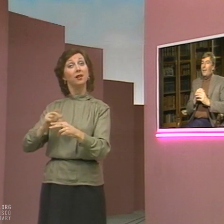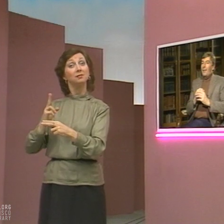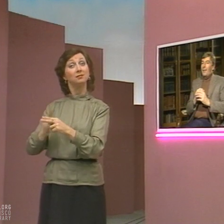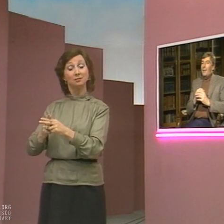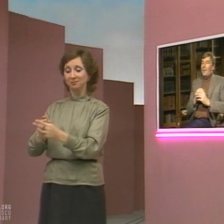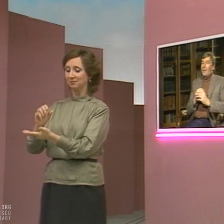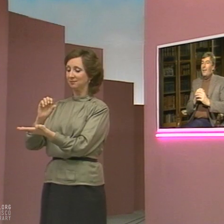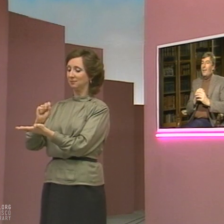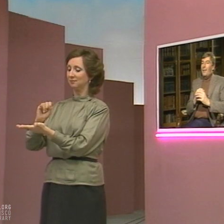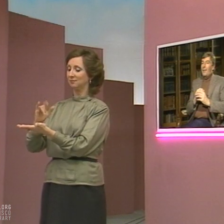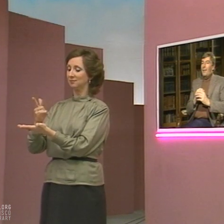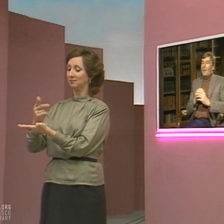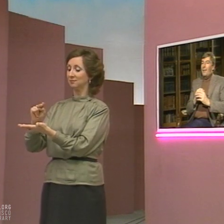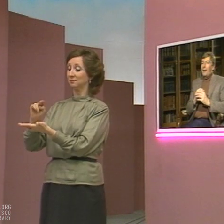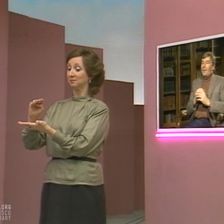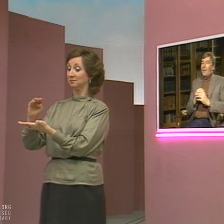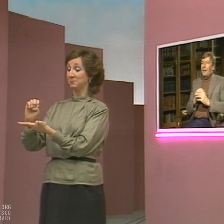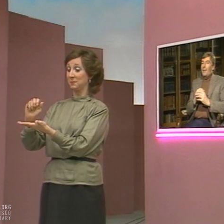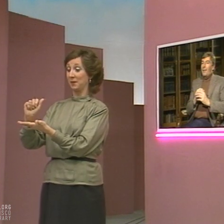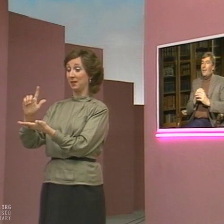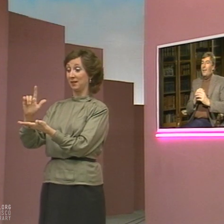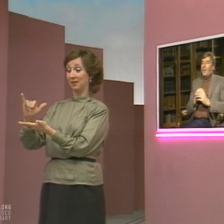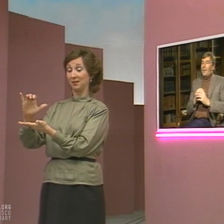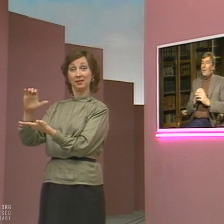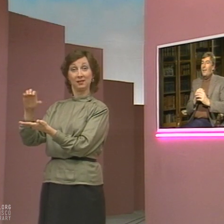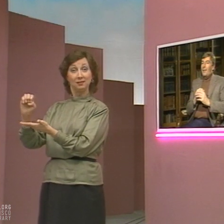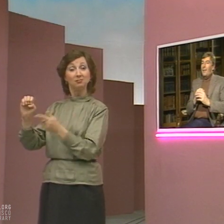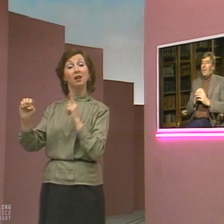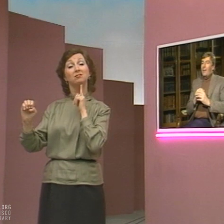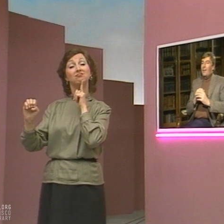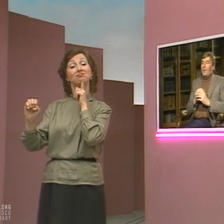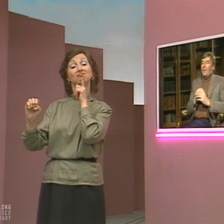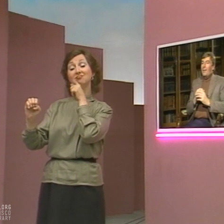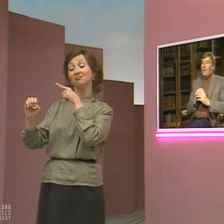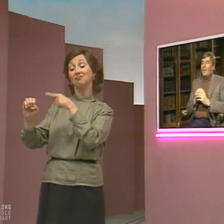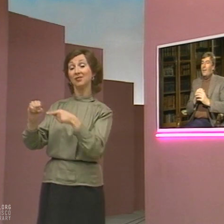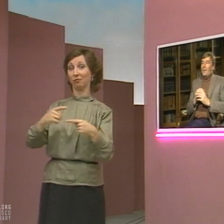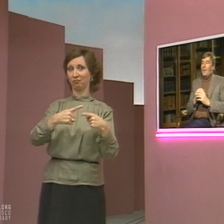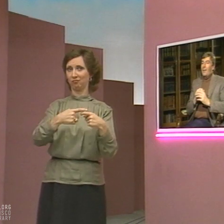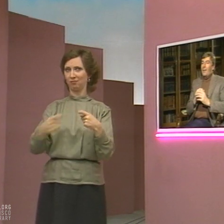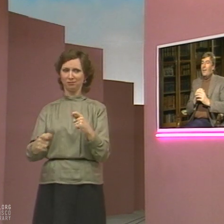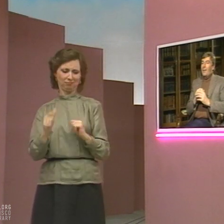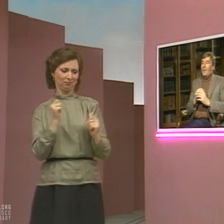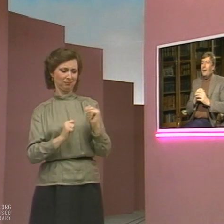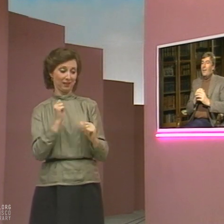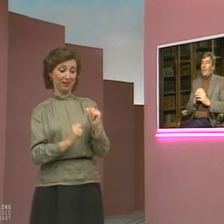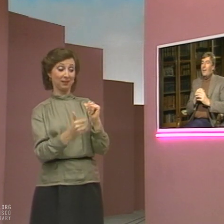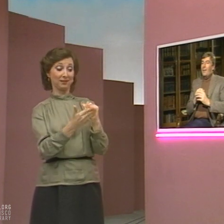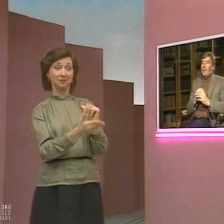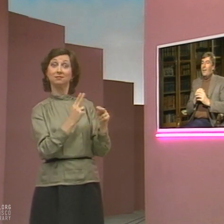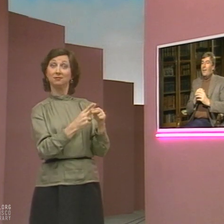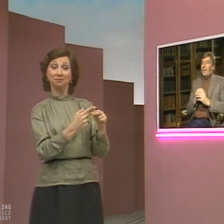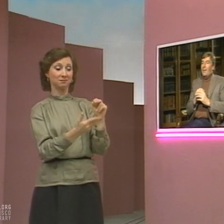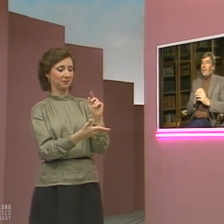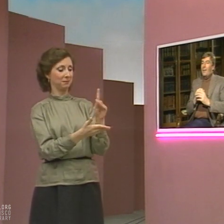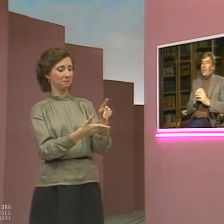this play, like George Bernard Shaw's Pygmalion, is based upon the myth of the sculptor Pygmalion,